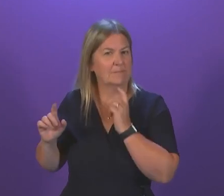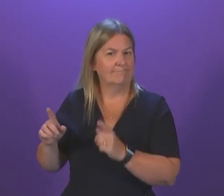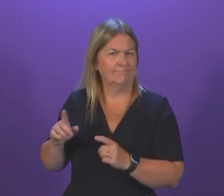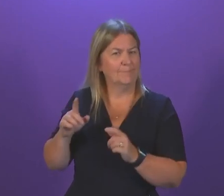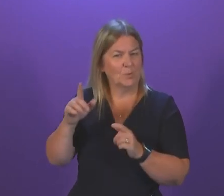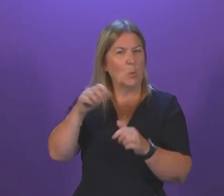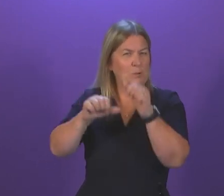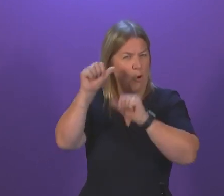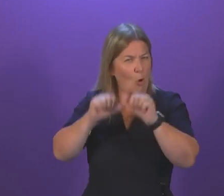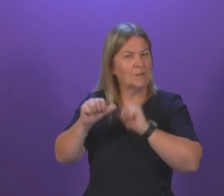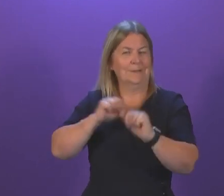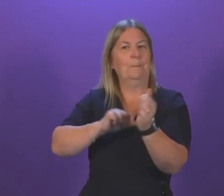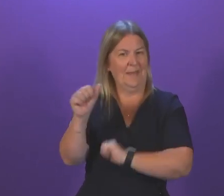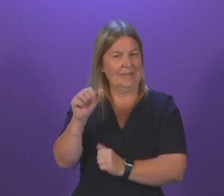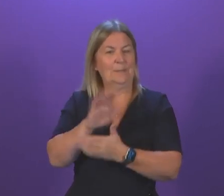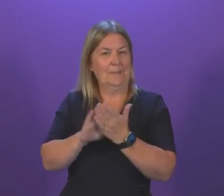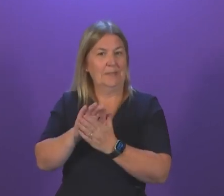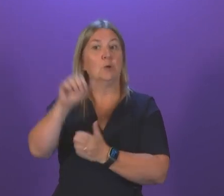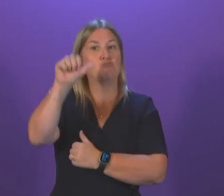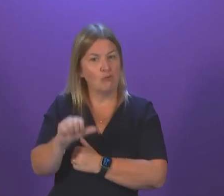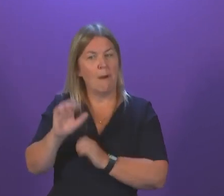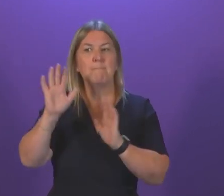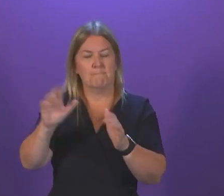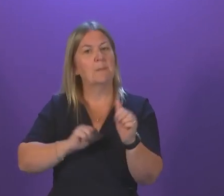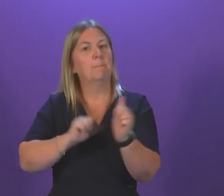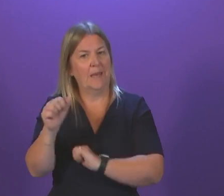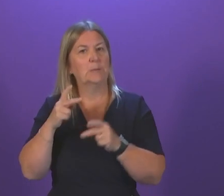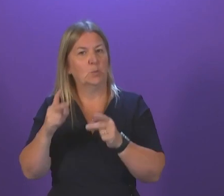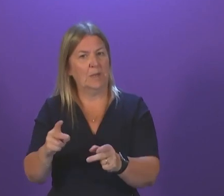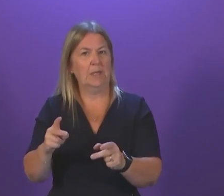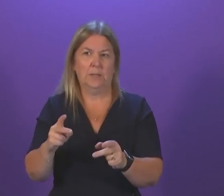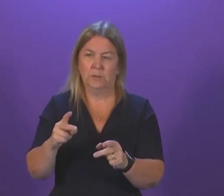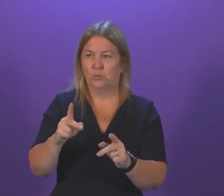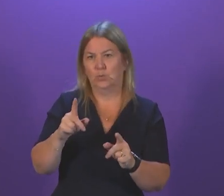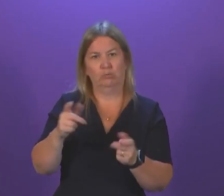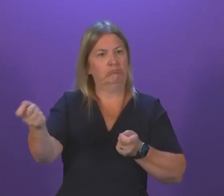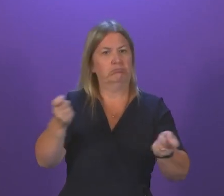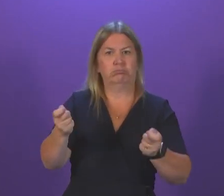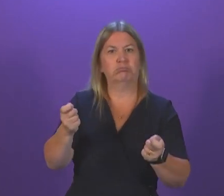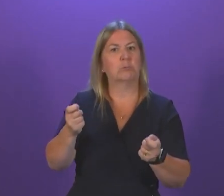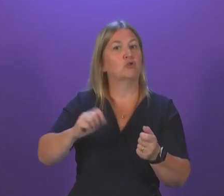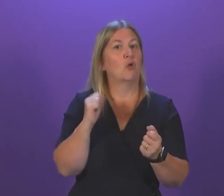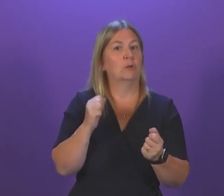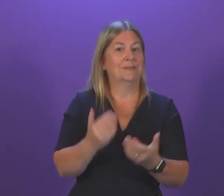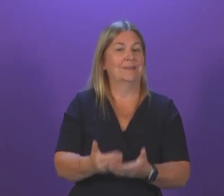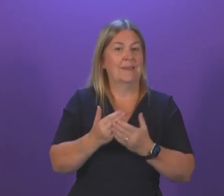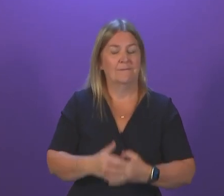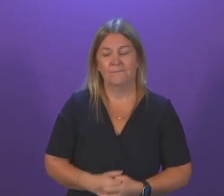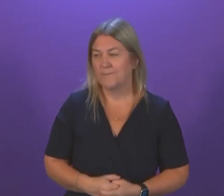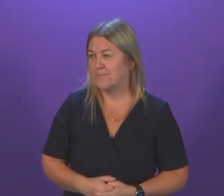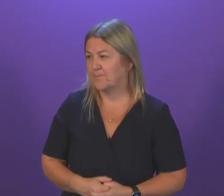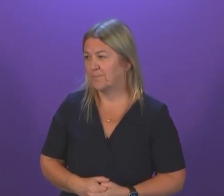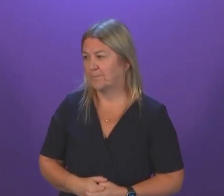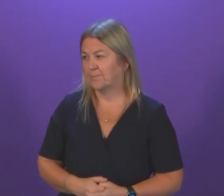that the overall programme has the biggest impact on keeping the country safe. Question number six, Fiona Hislop. To ask the First